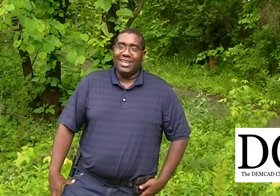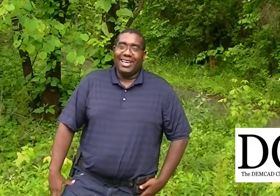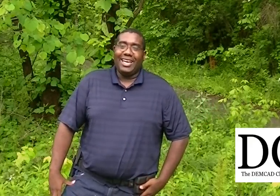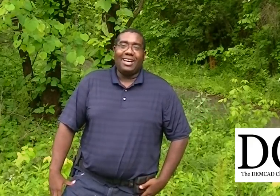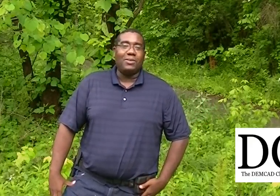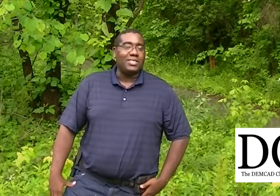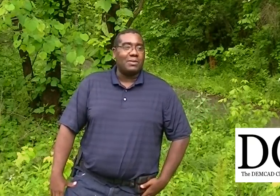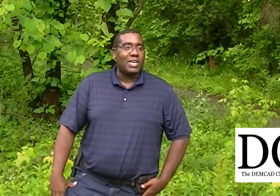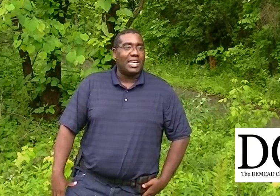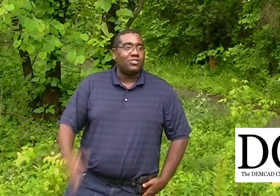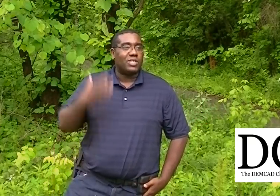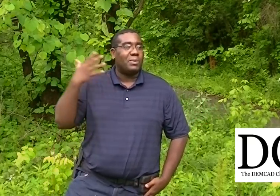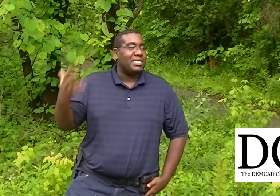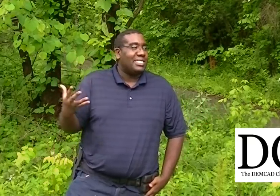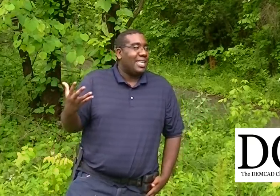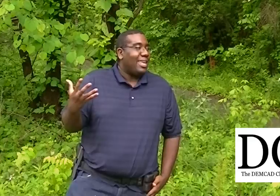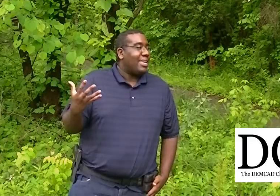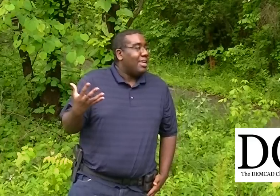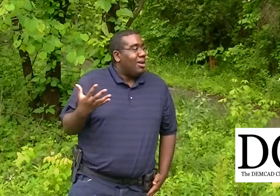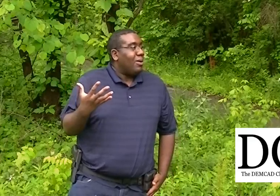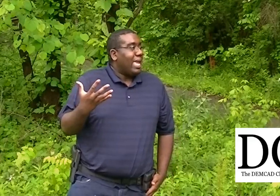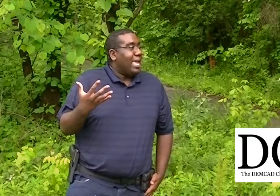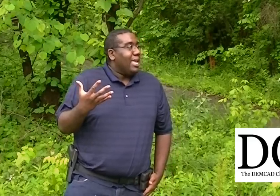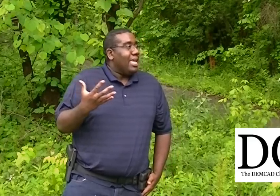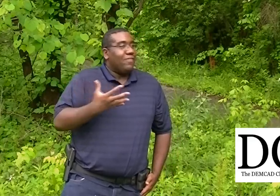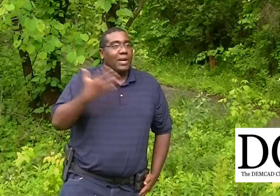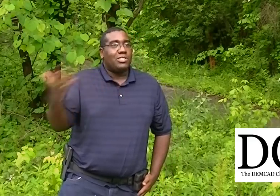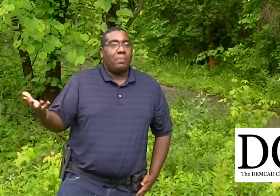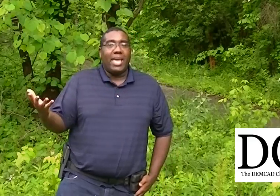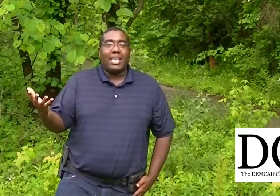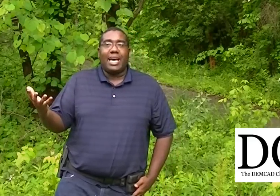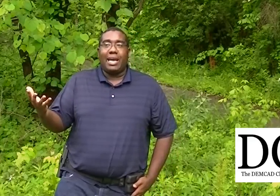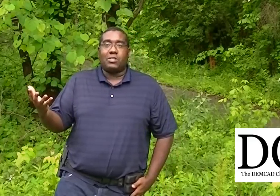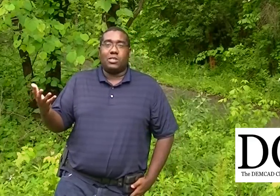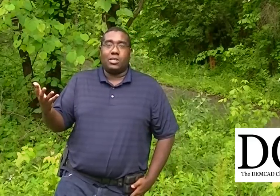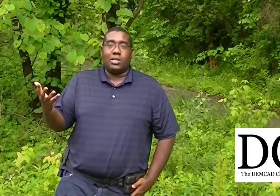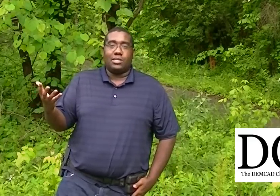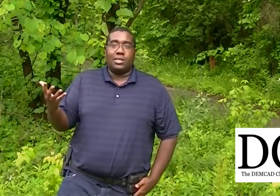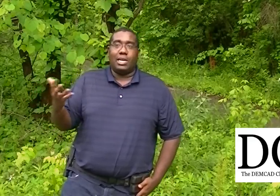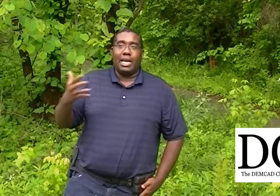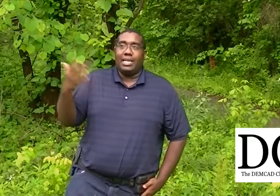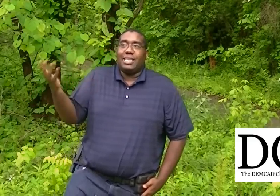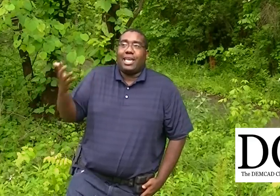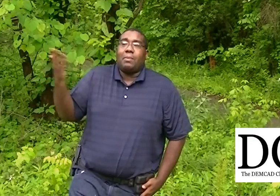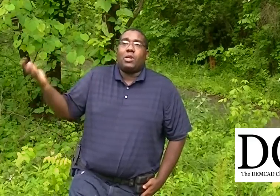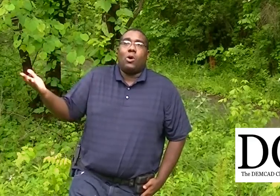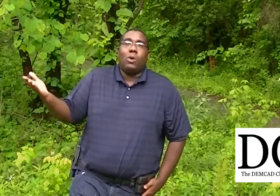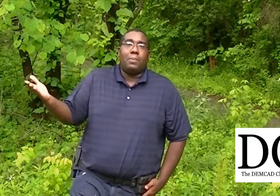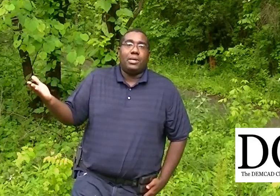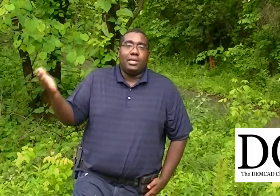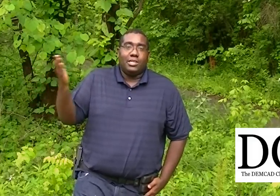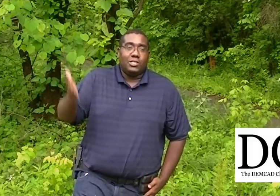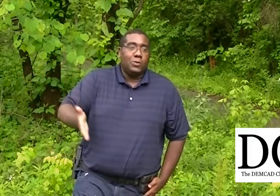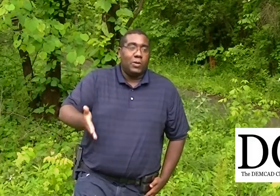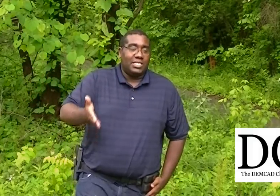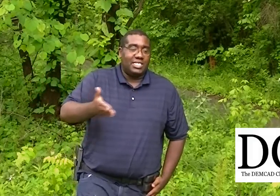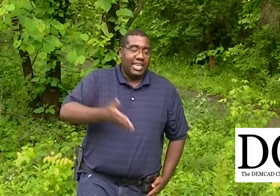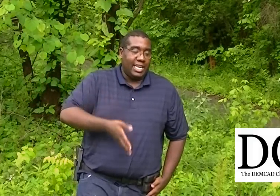I always thought that was kind of interesting because it's not like, okay, if I was a bad guy, I was going to... It's not like I'm going to go up to a city